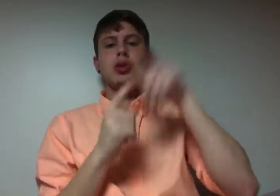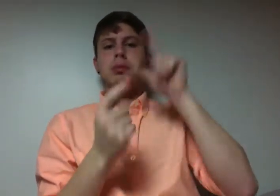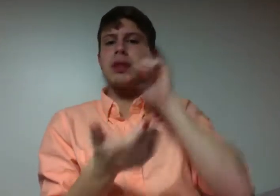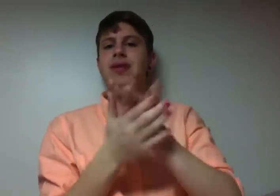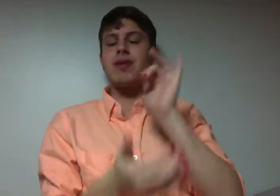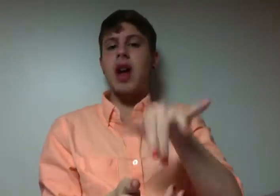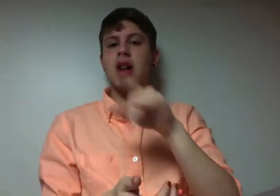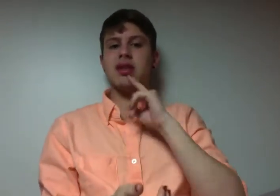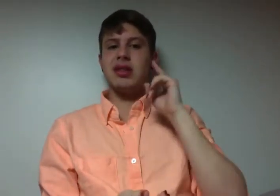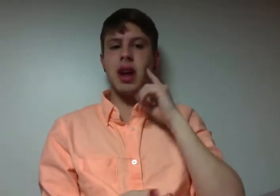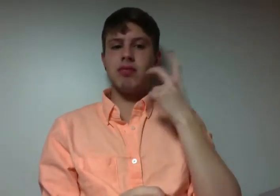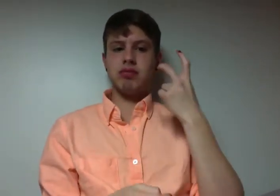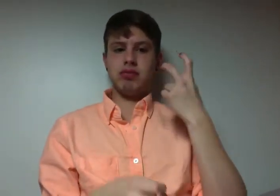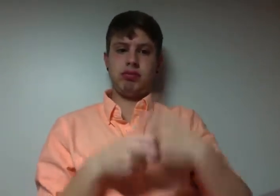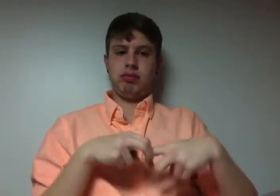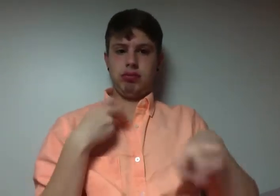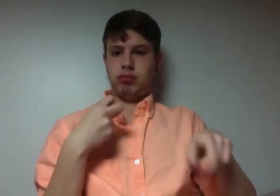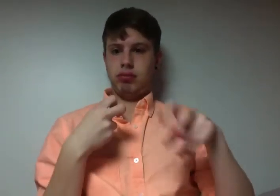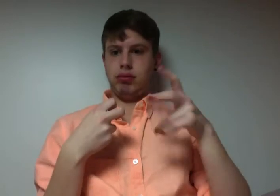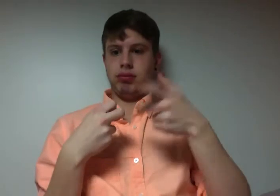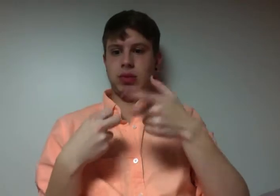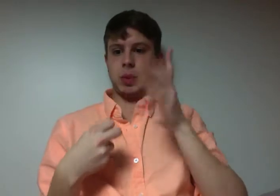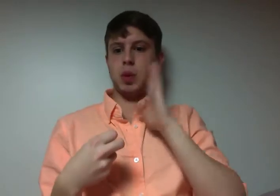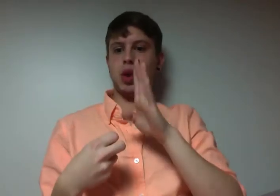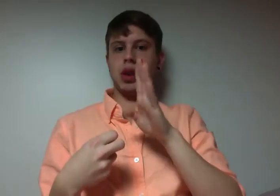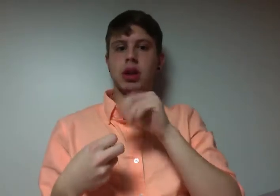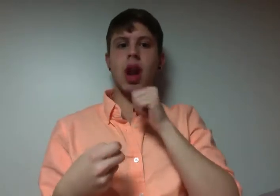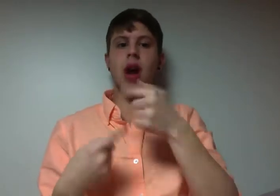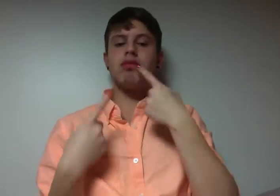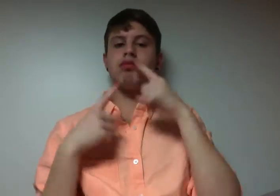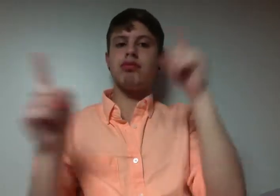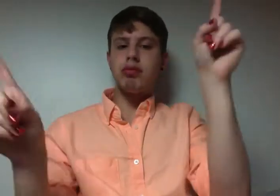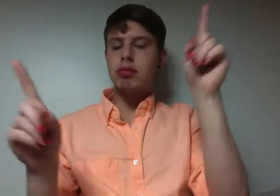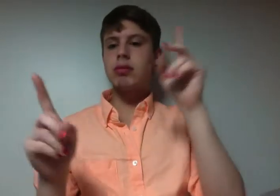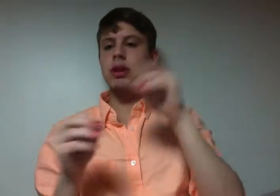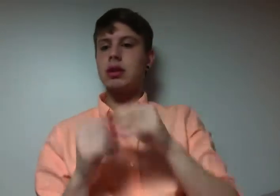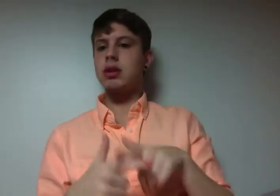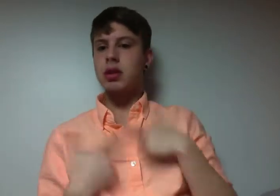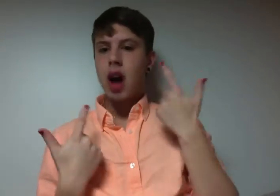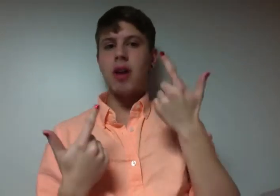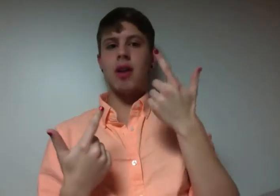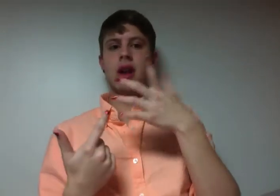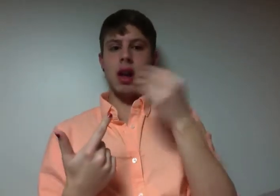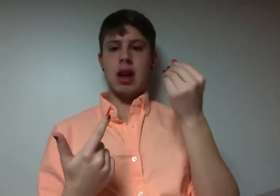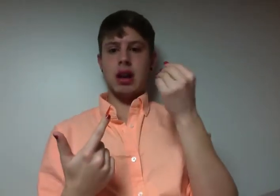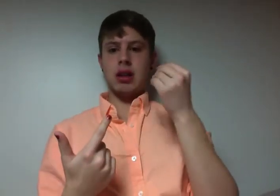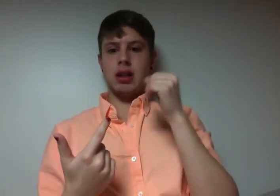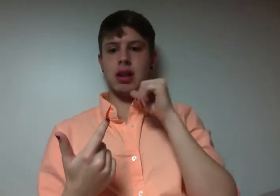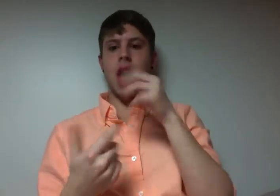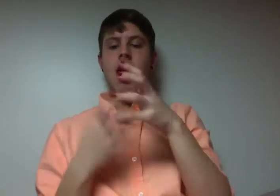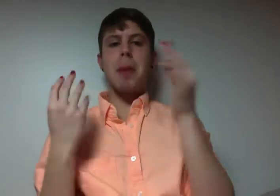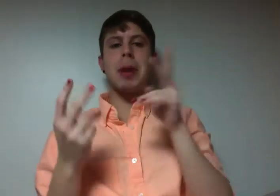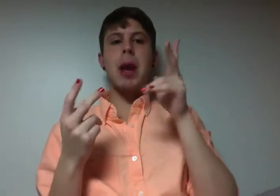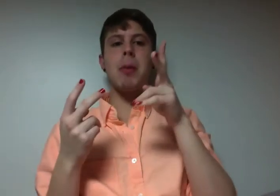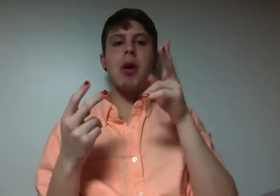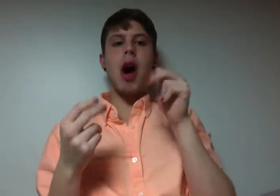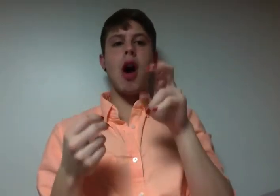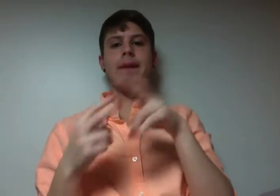set my ghetto shoes, goes in range, And I'll help her make girls stay nice to me. Probably should've washed this, smells like our daily machines. Piss.